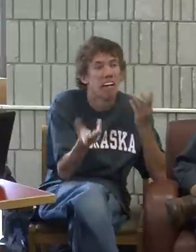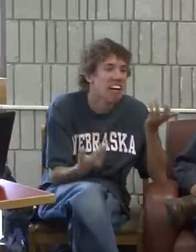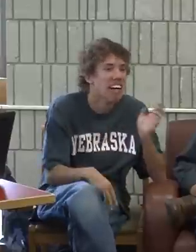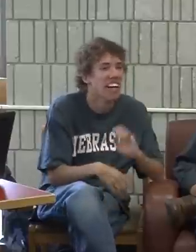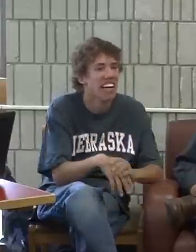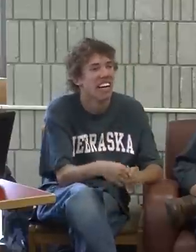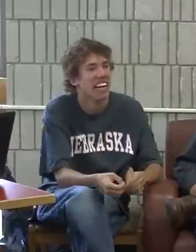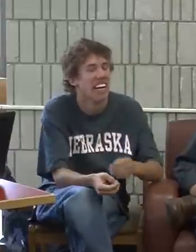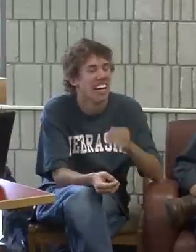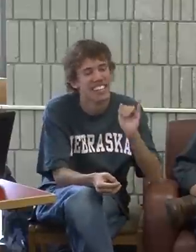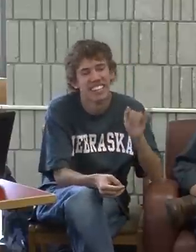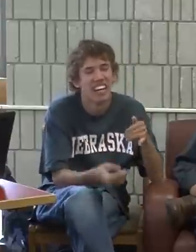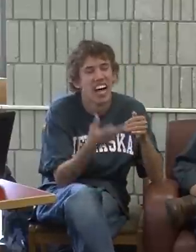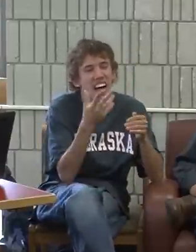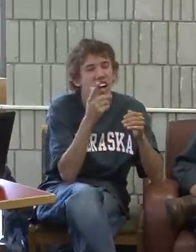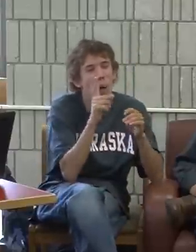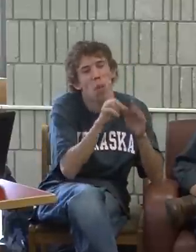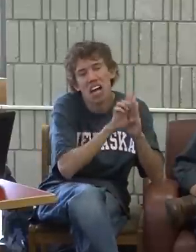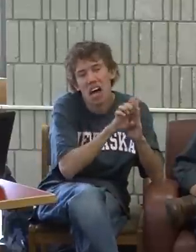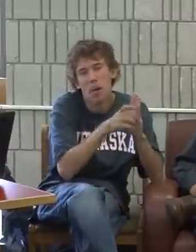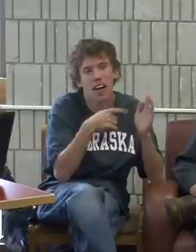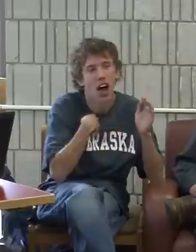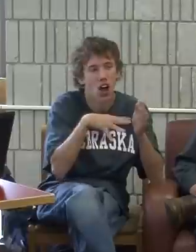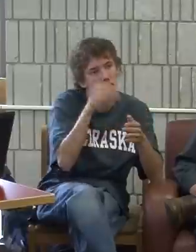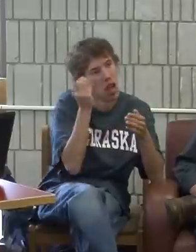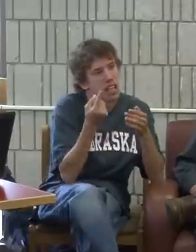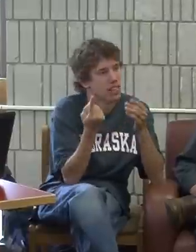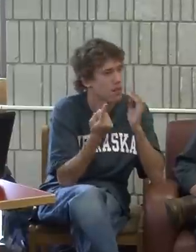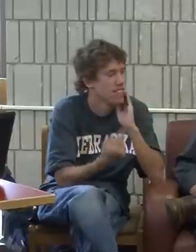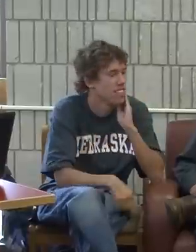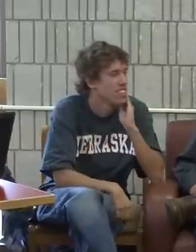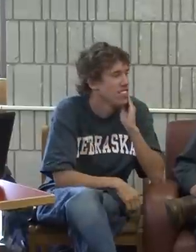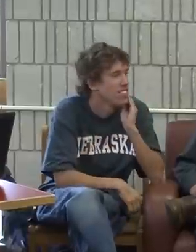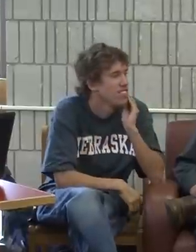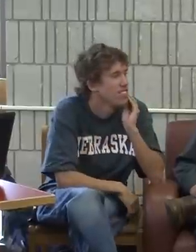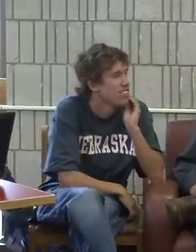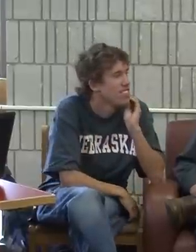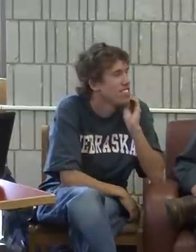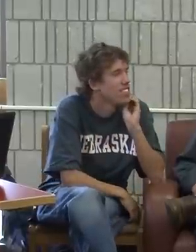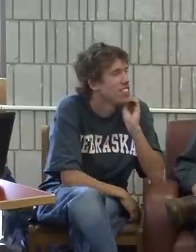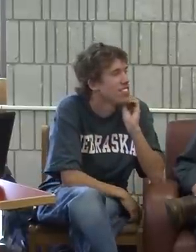surprised. I was surprised to hear that. So that's just an example of something that I learned in my class.